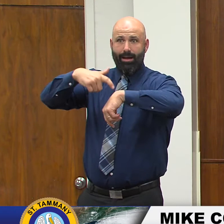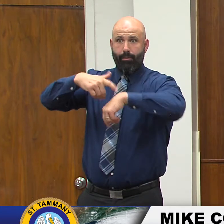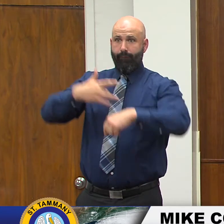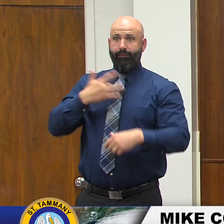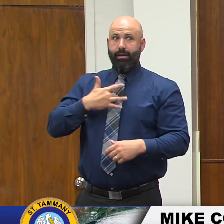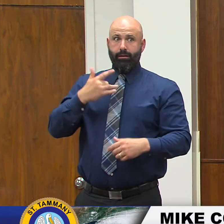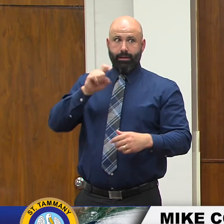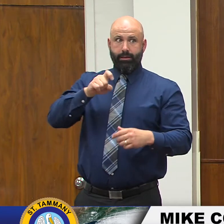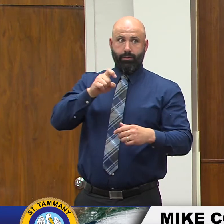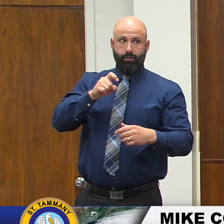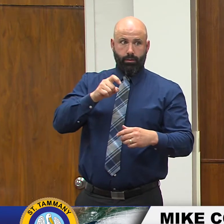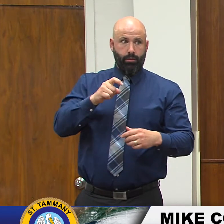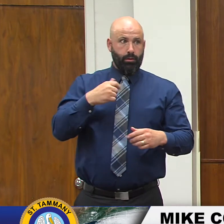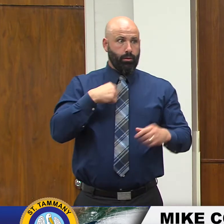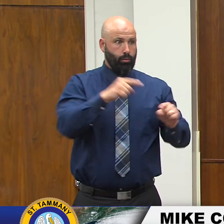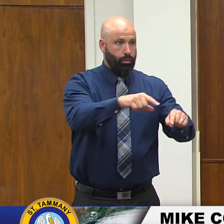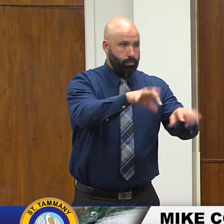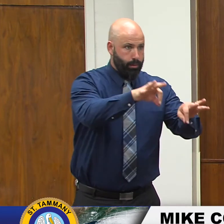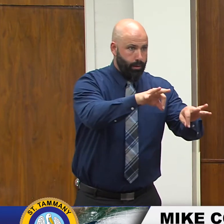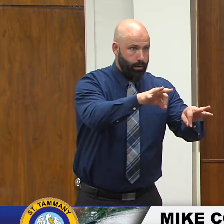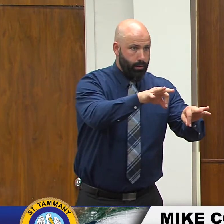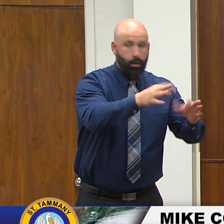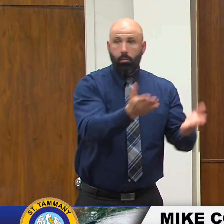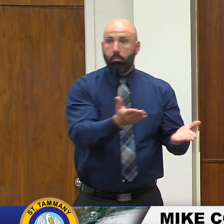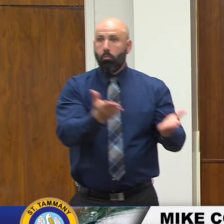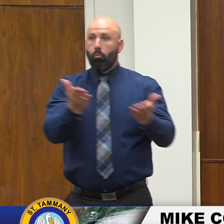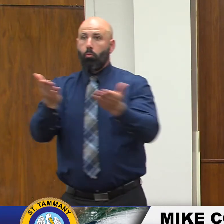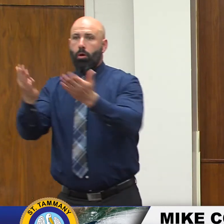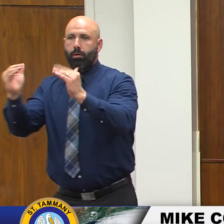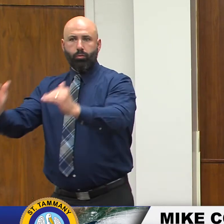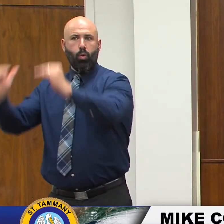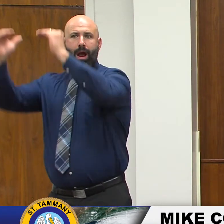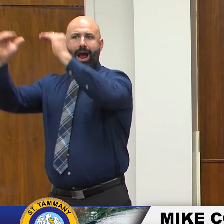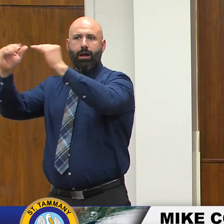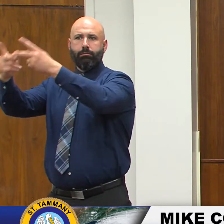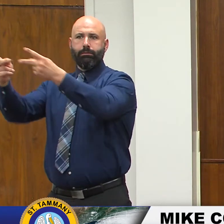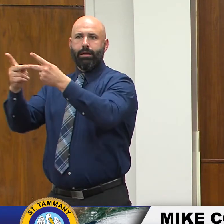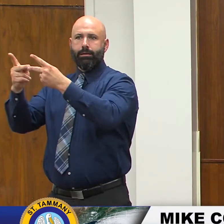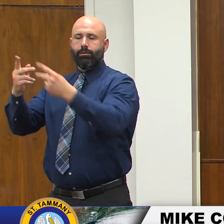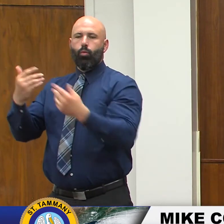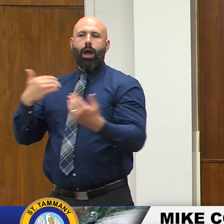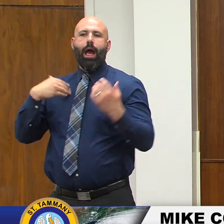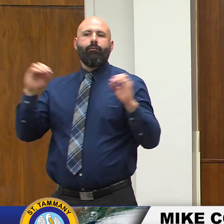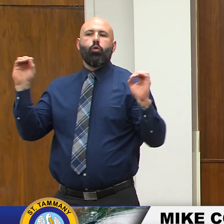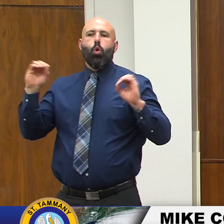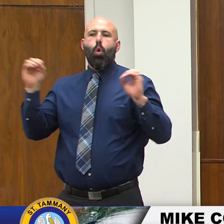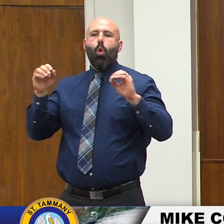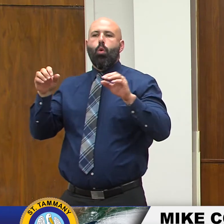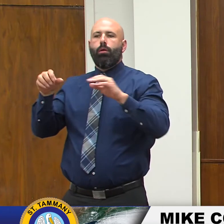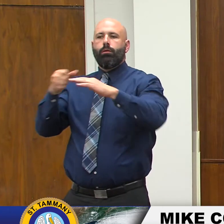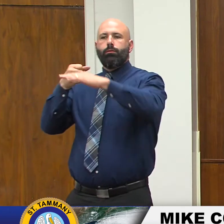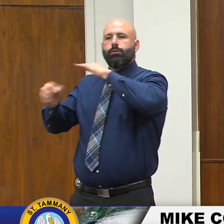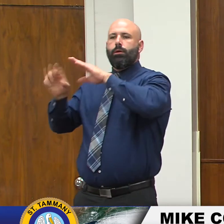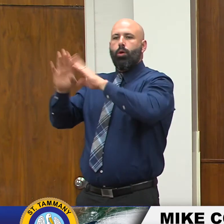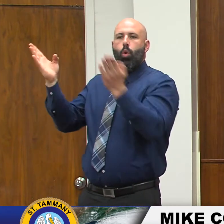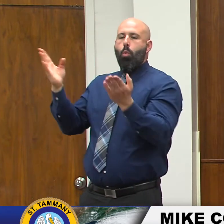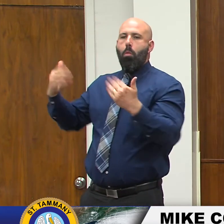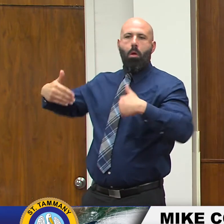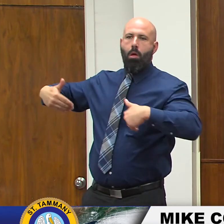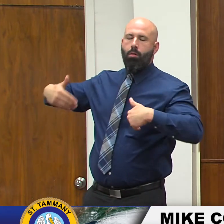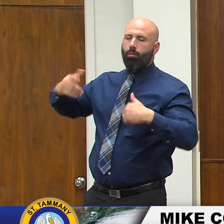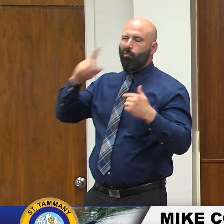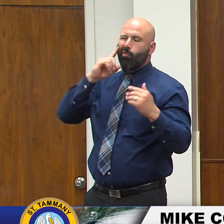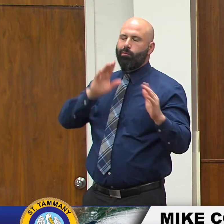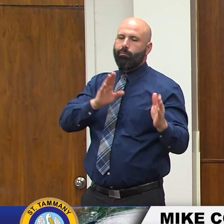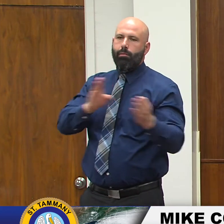higher ground while we do not have shelters open at this time and really don't plan to if if those who live